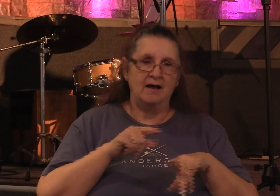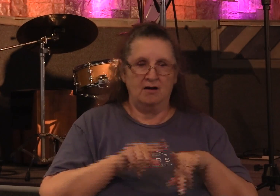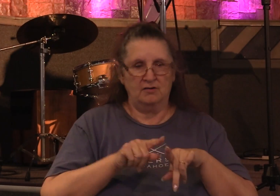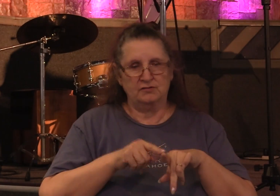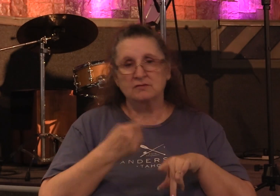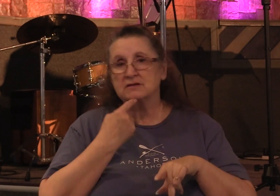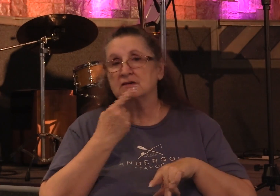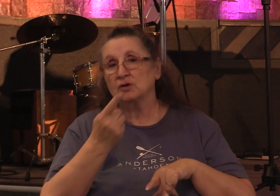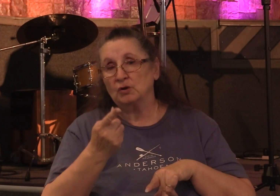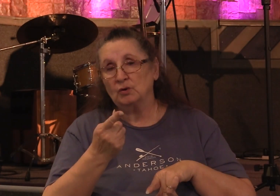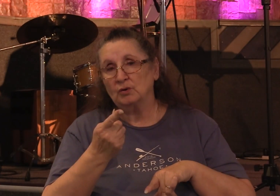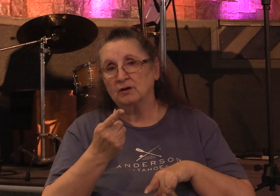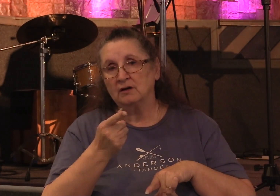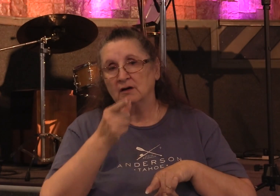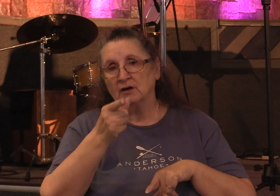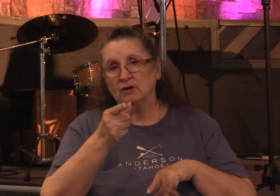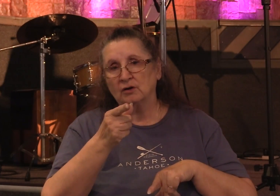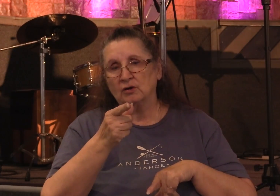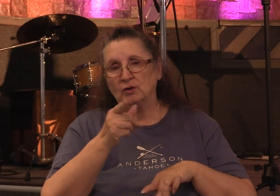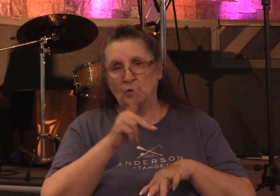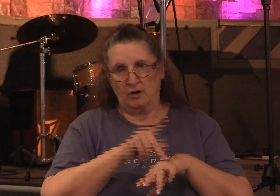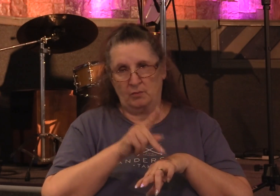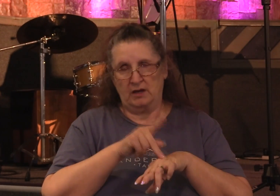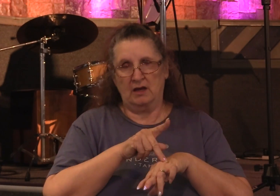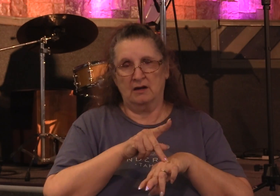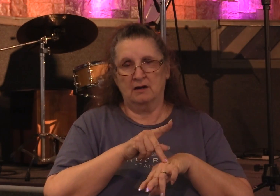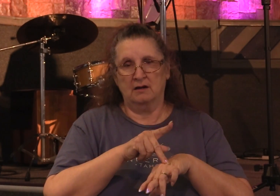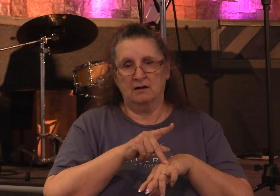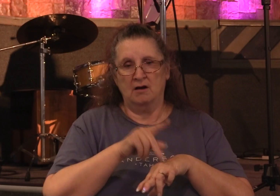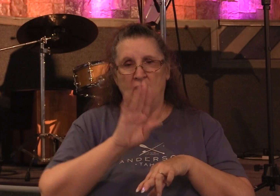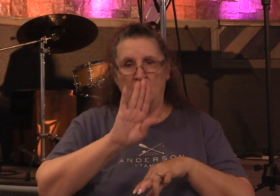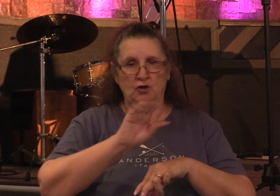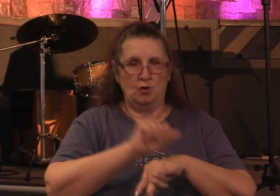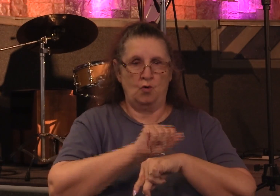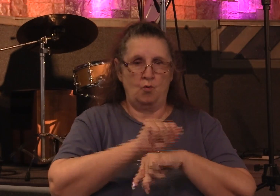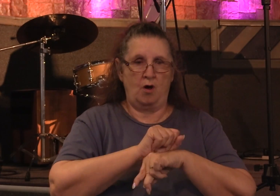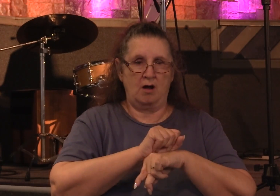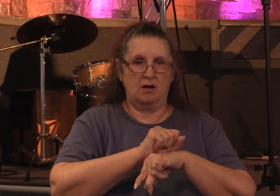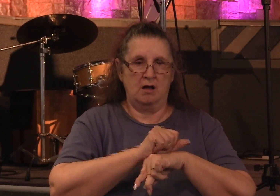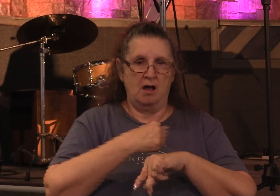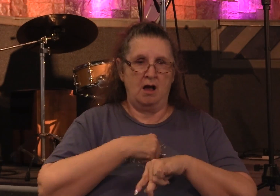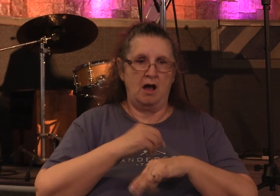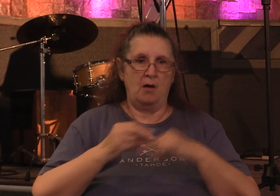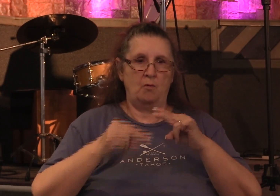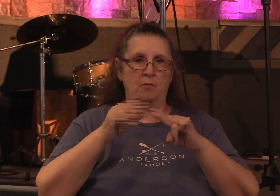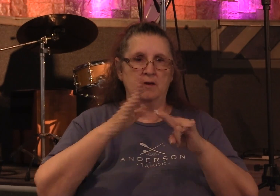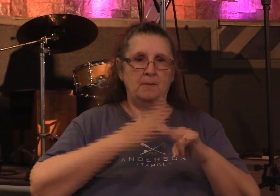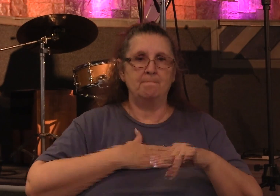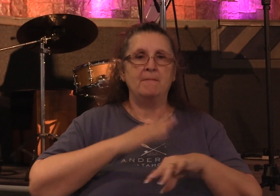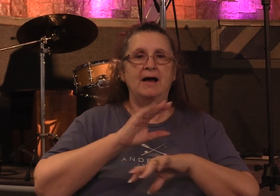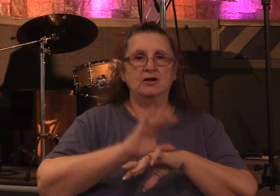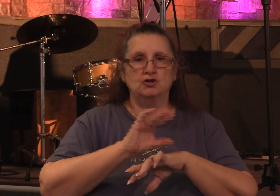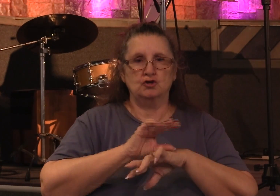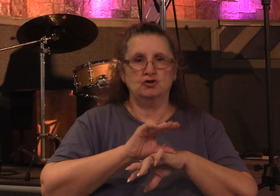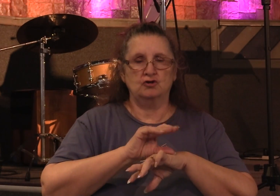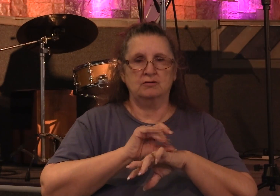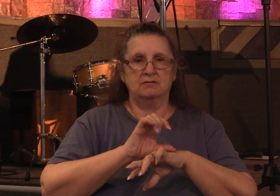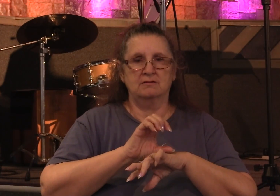that you are Peter and on this rock I will build my church and the gates